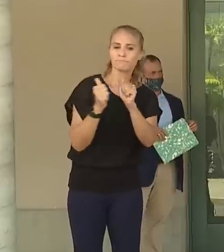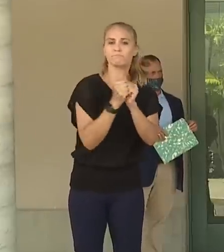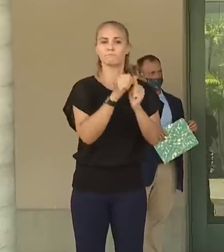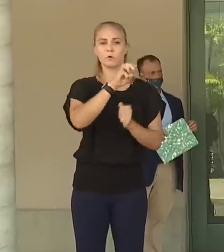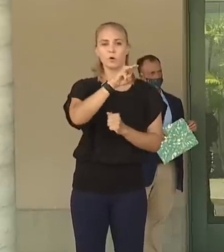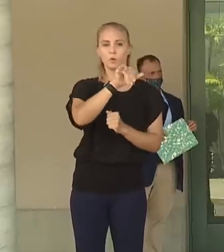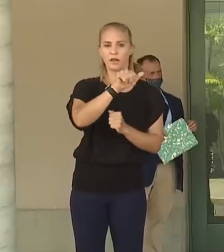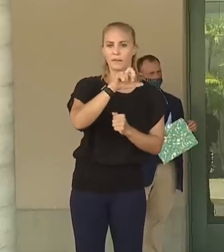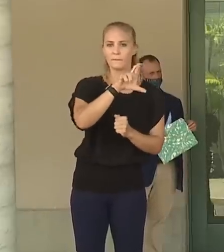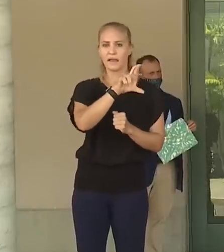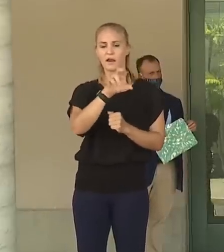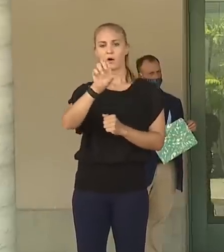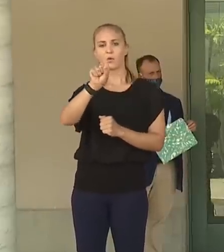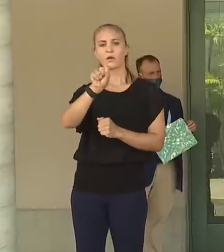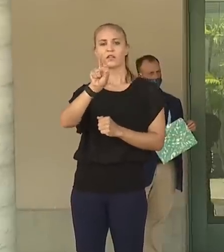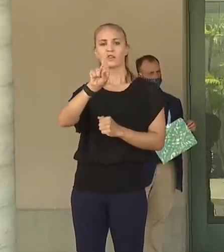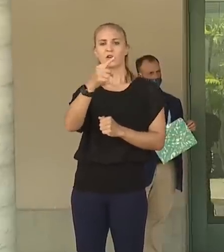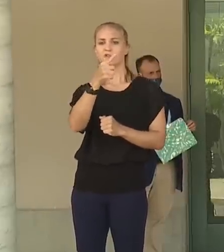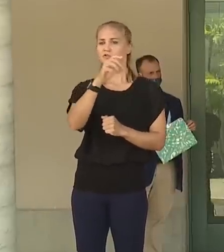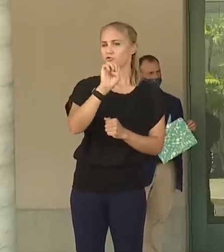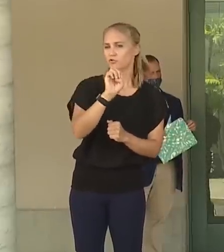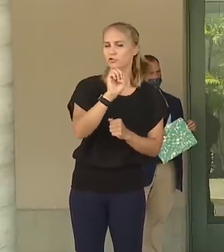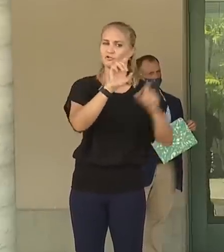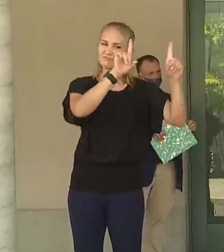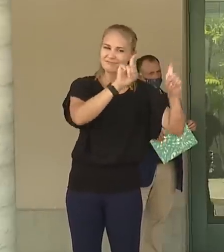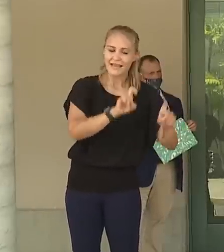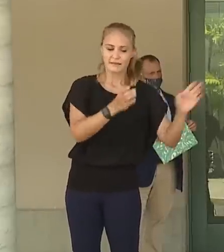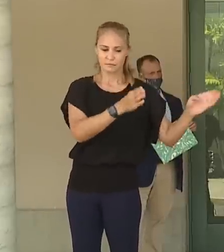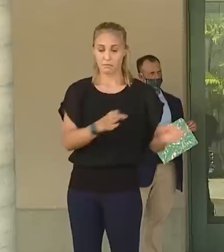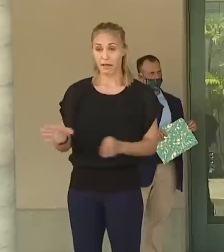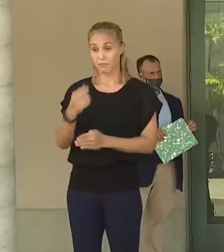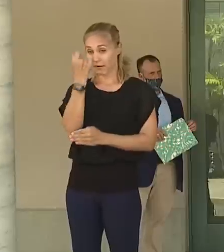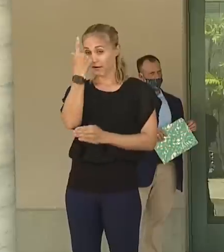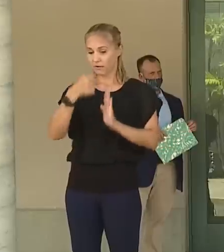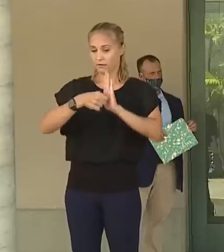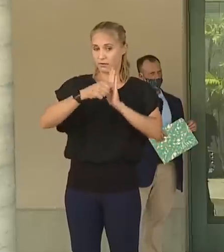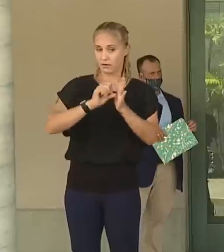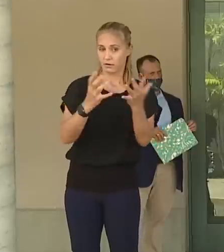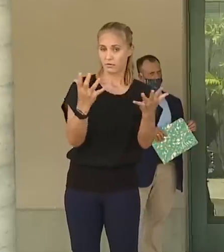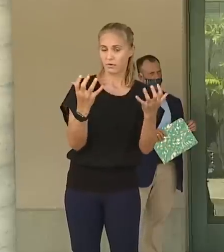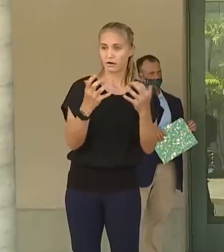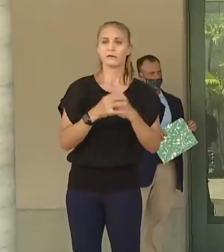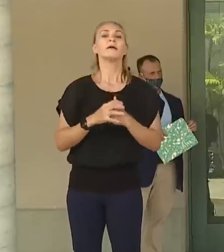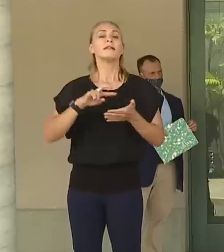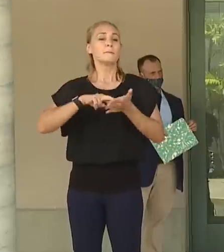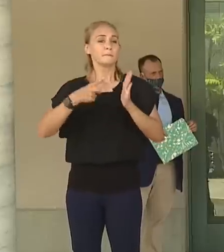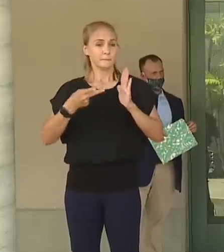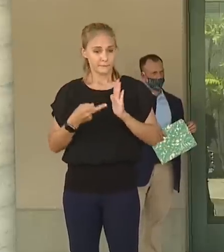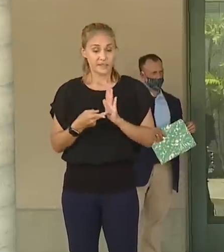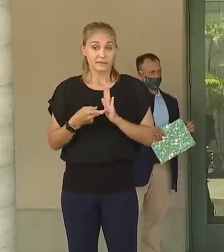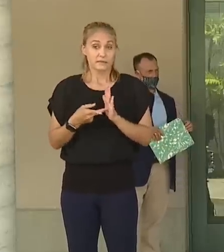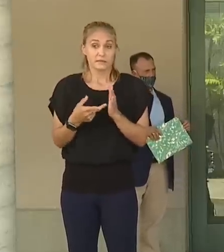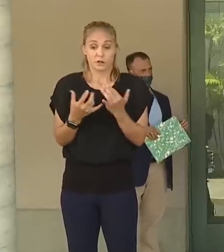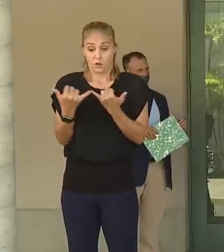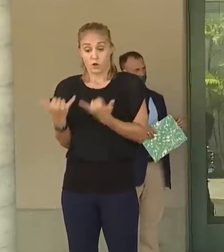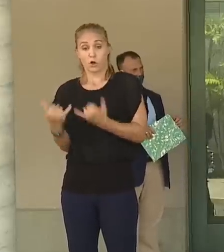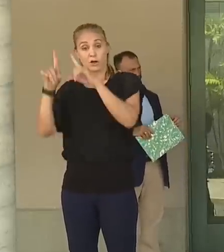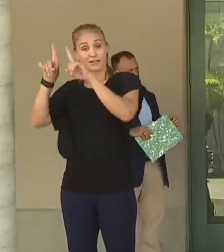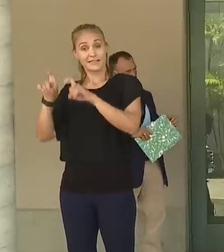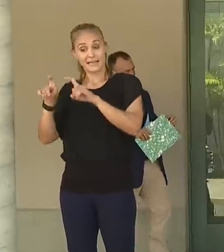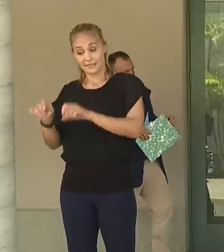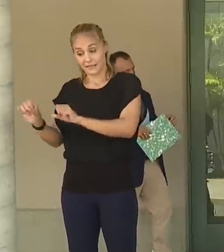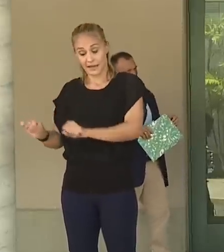on this surge testing plan. I just want to emphasize that it doesn't take away from the current testing